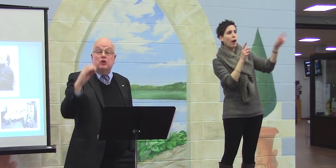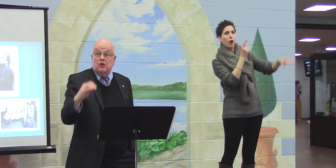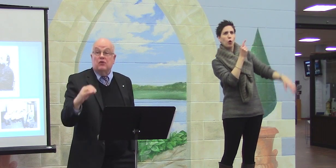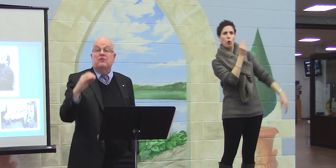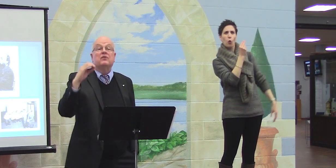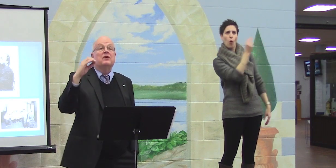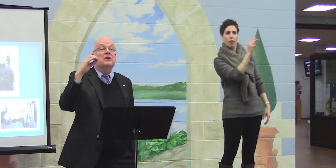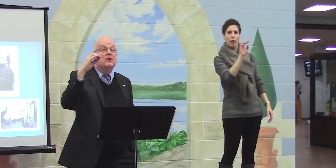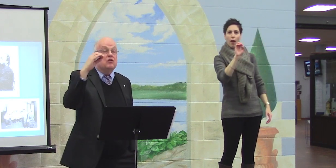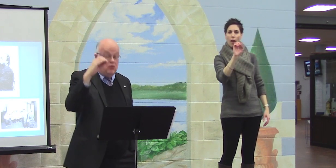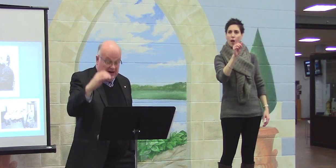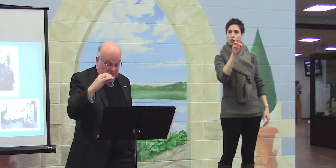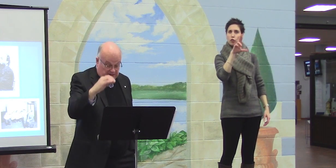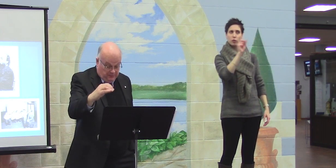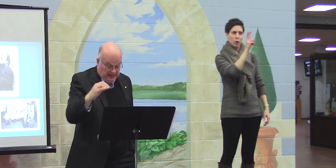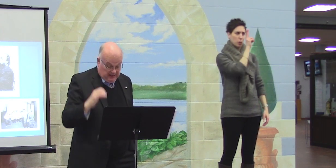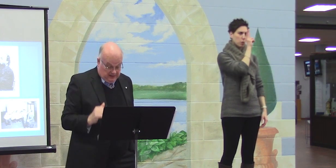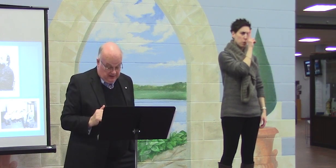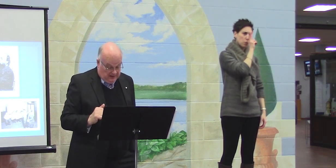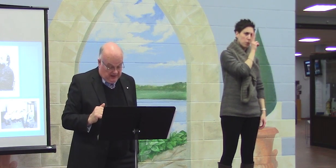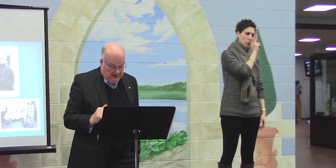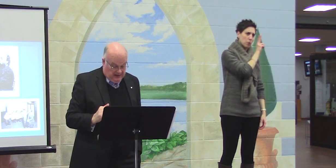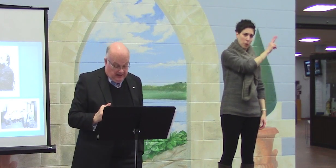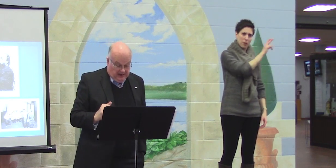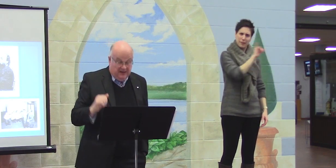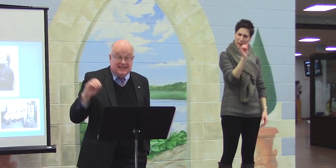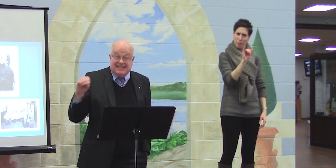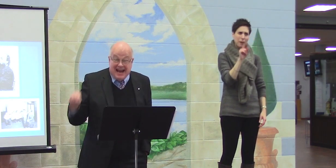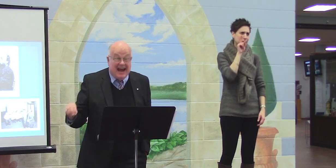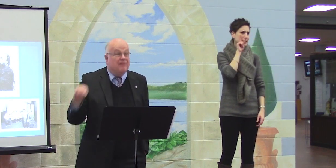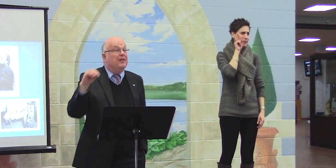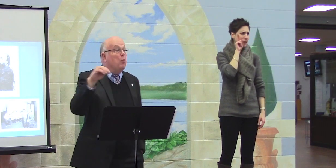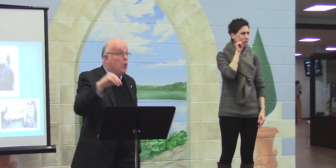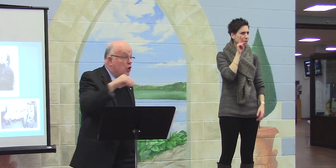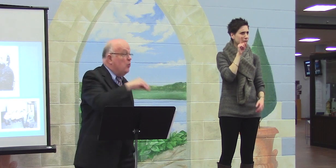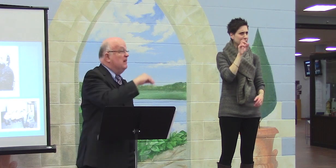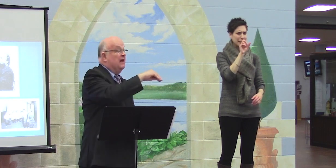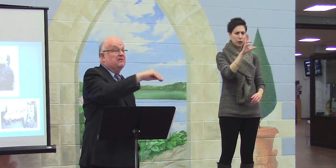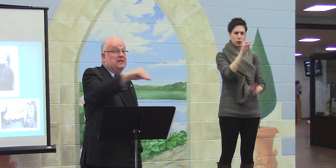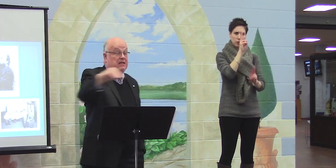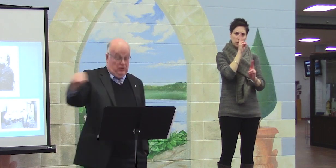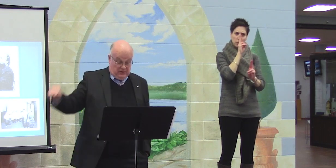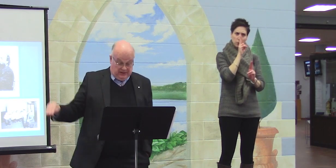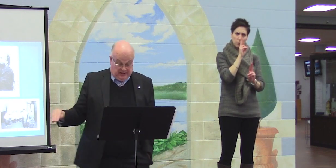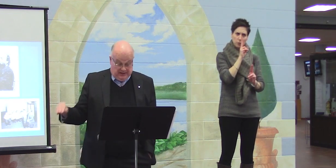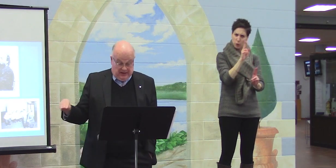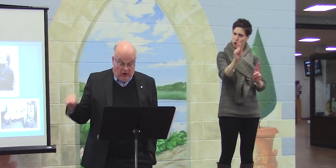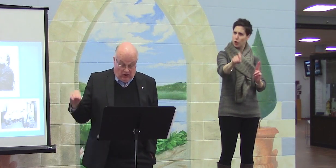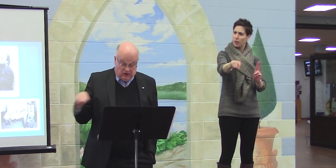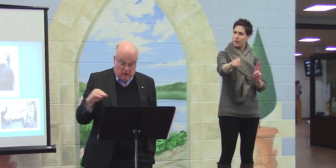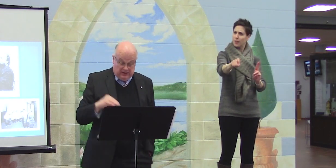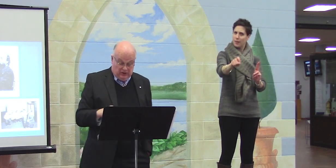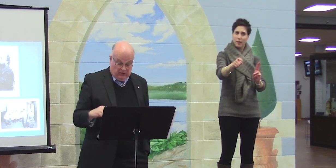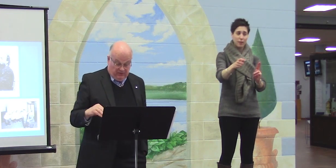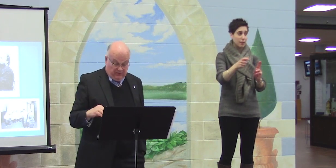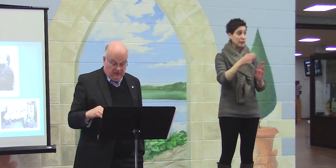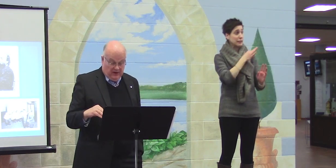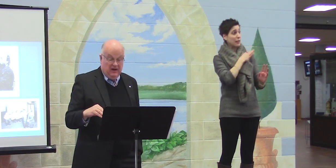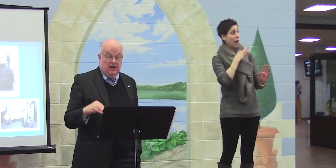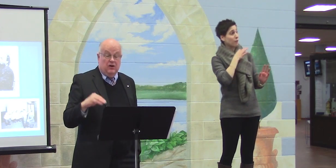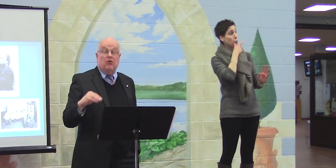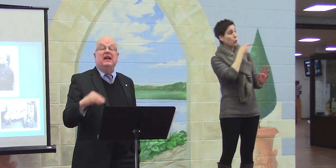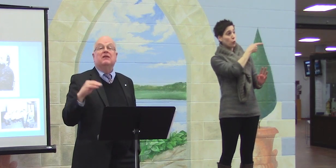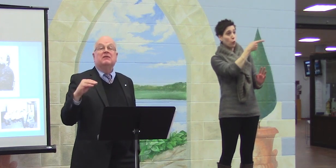Deserve great respect. The staff that work with deaf seniors also deserve